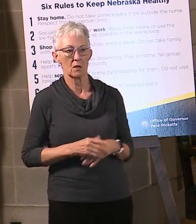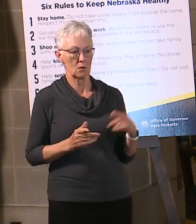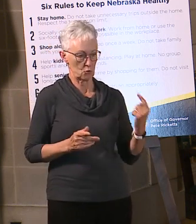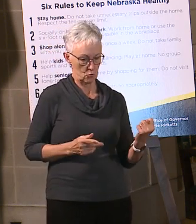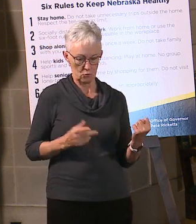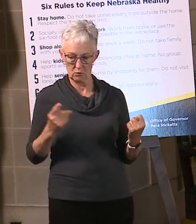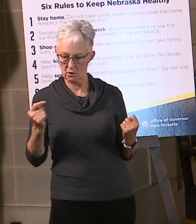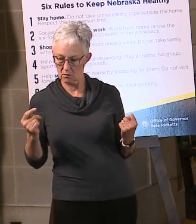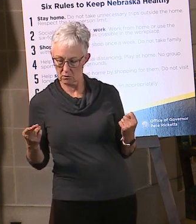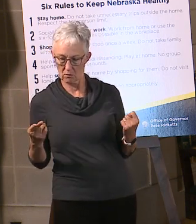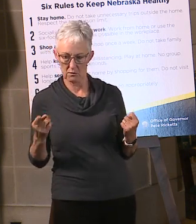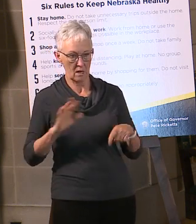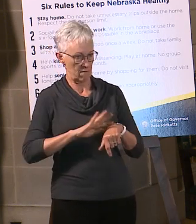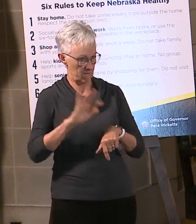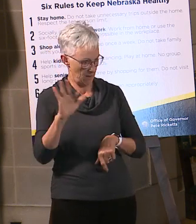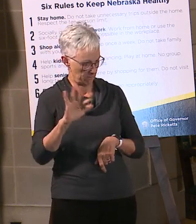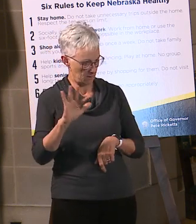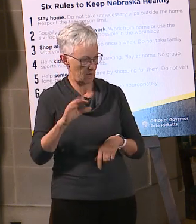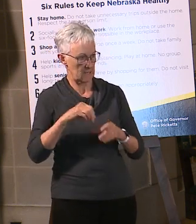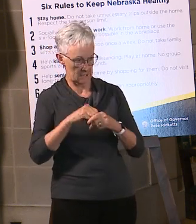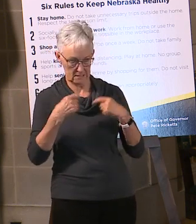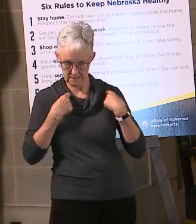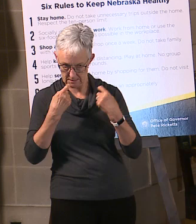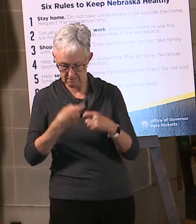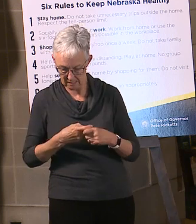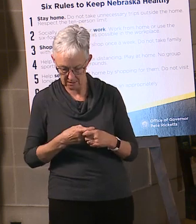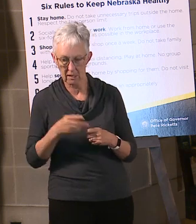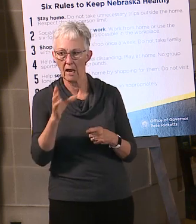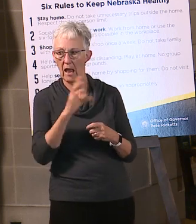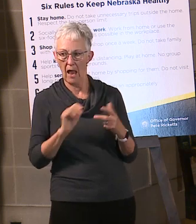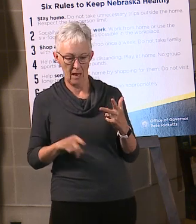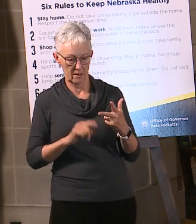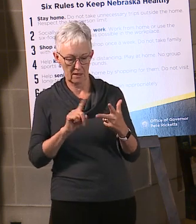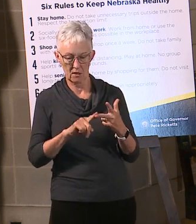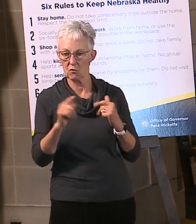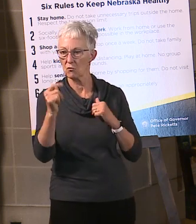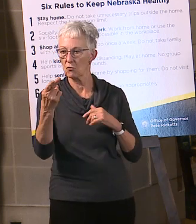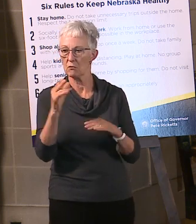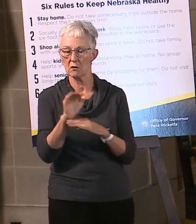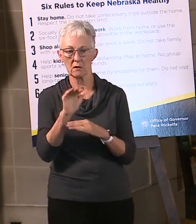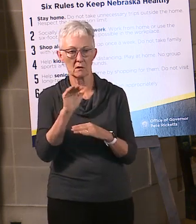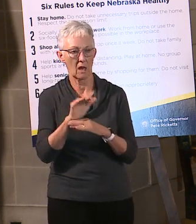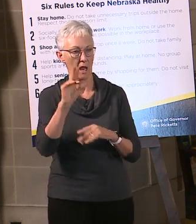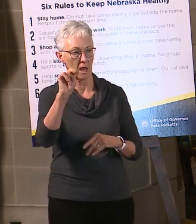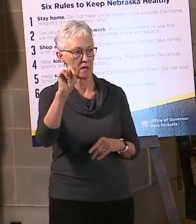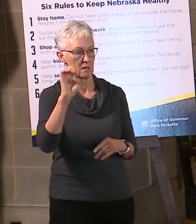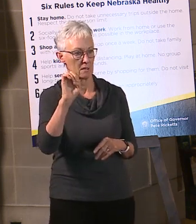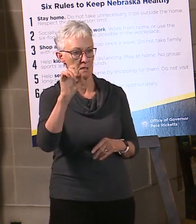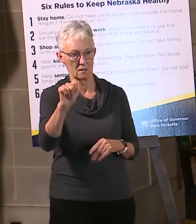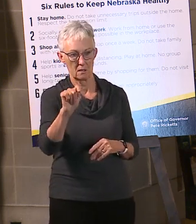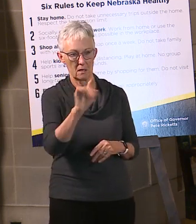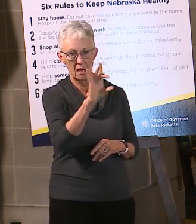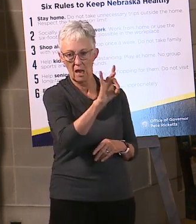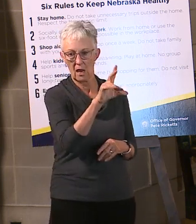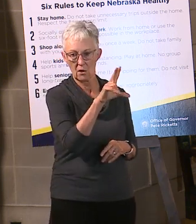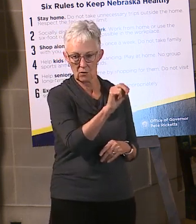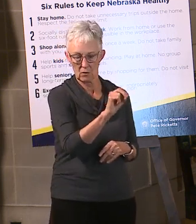I think that's what we got before we roll into questions and answers. Oh, Thursday night, NET, 8.30 to 9.30.